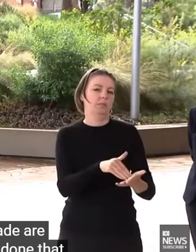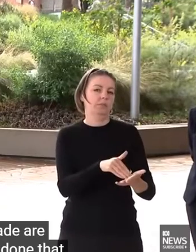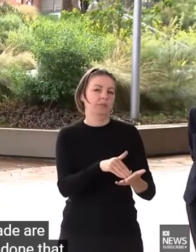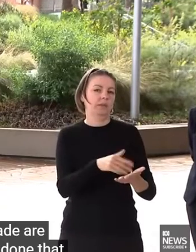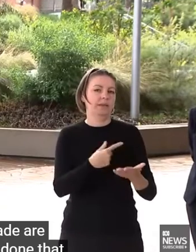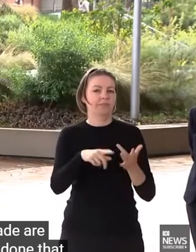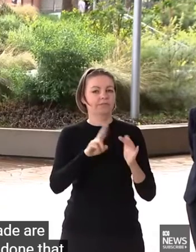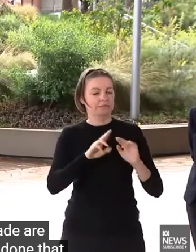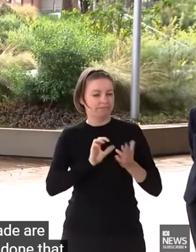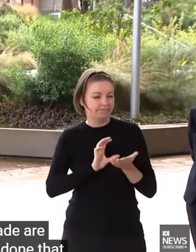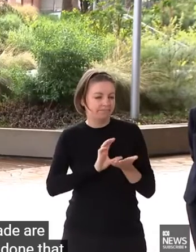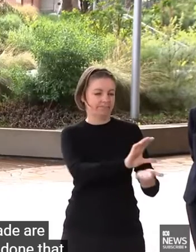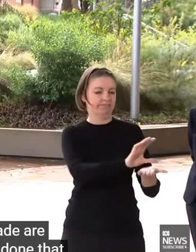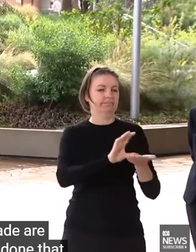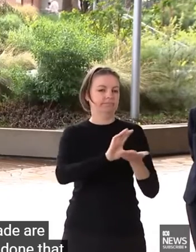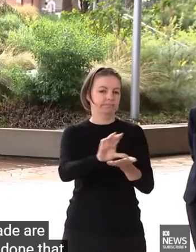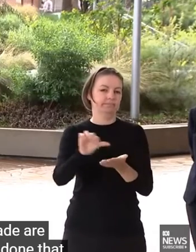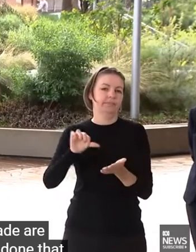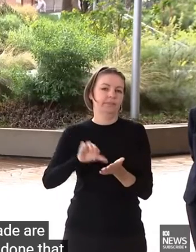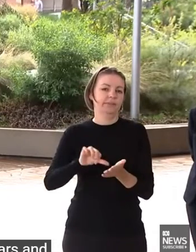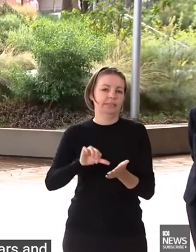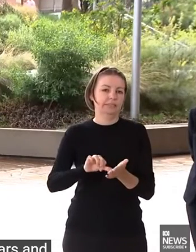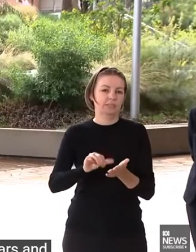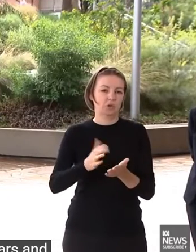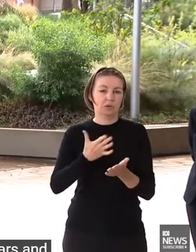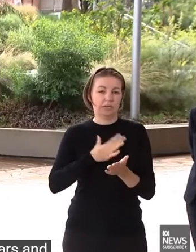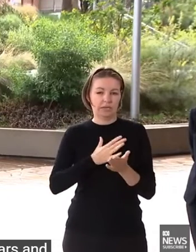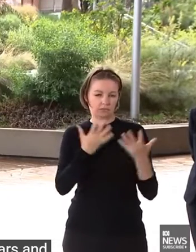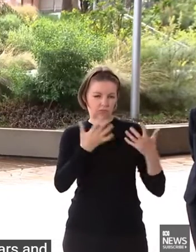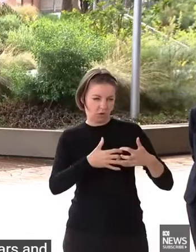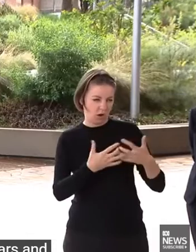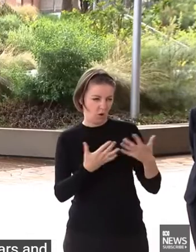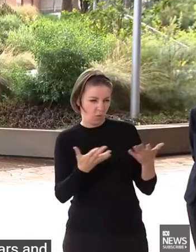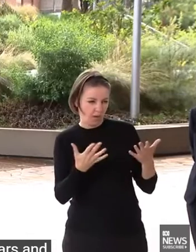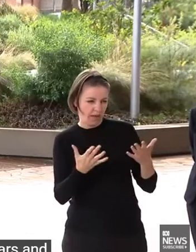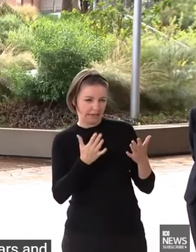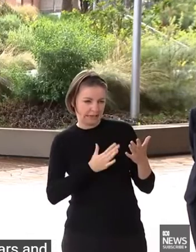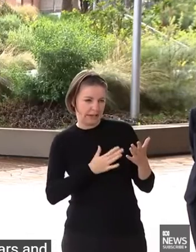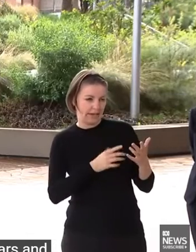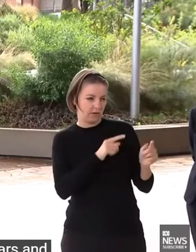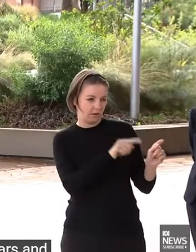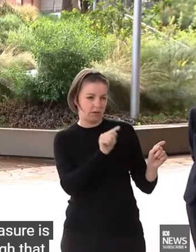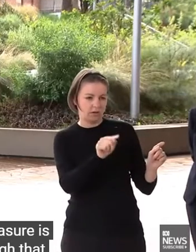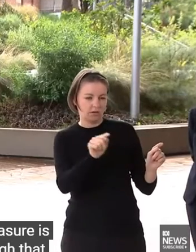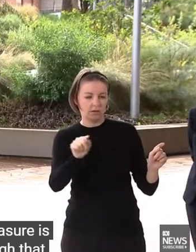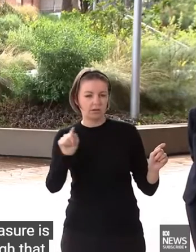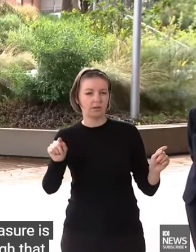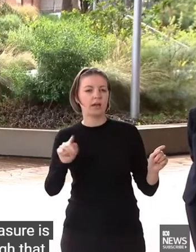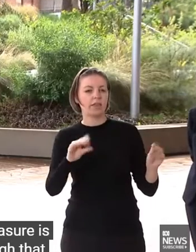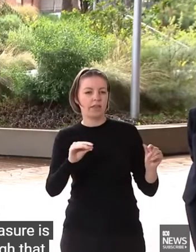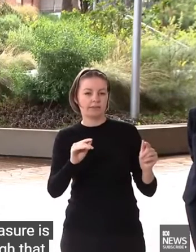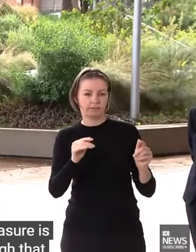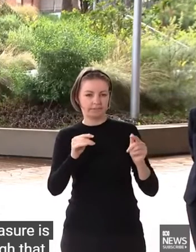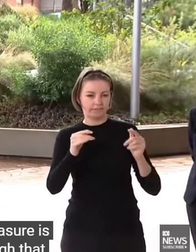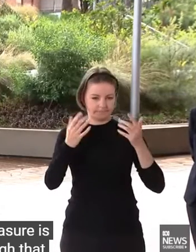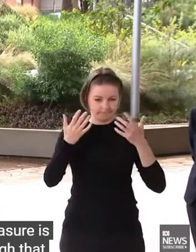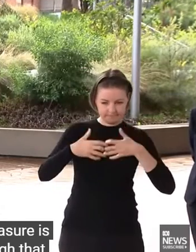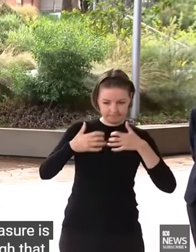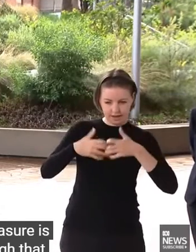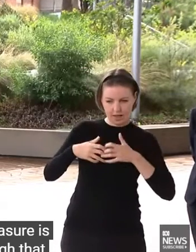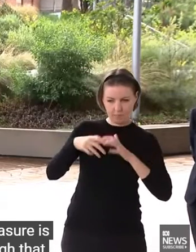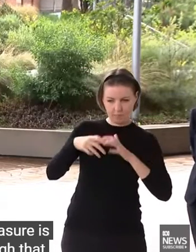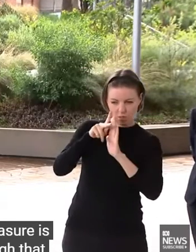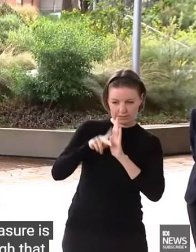process first, understand where the need is, and then we make the policies off the back of it, rather than jumping over and making